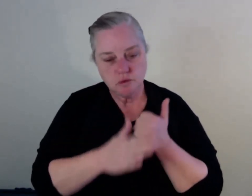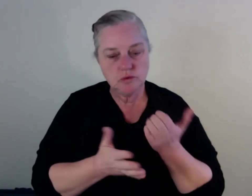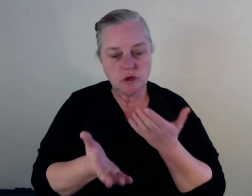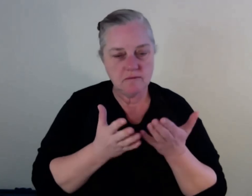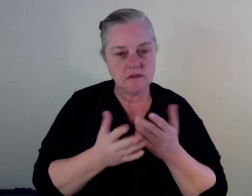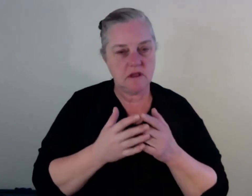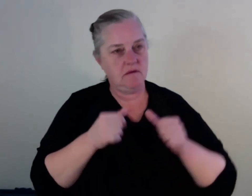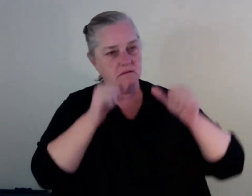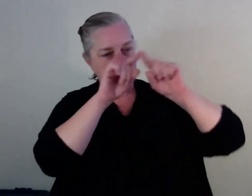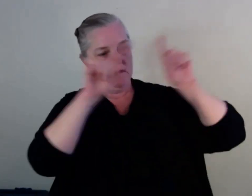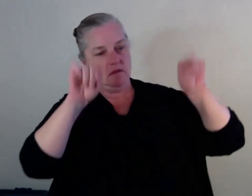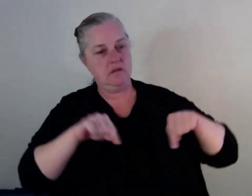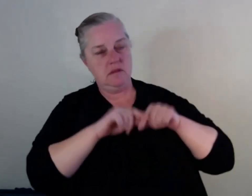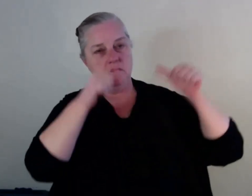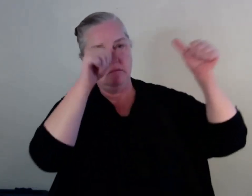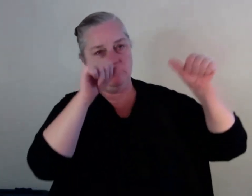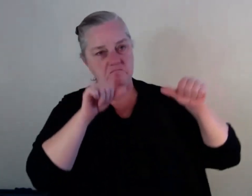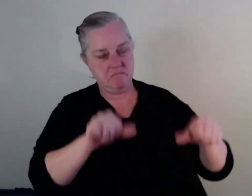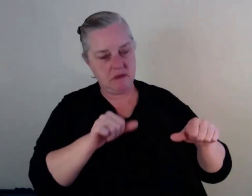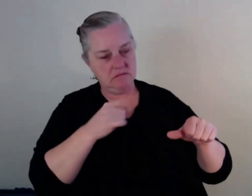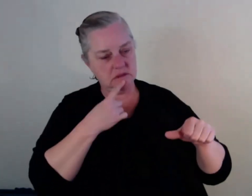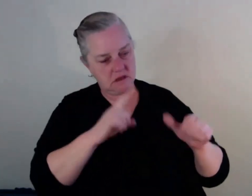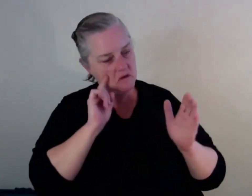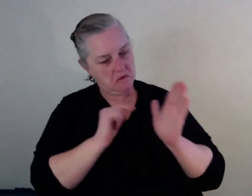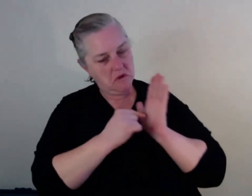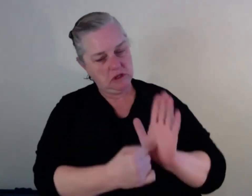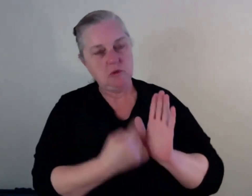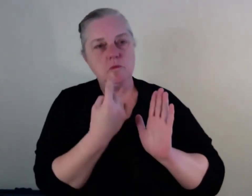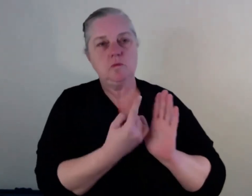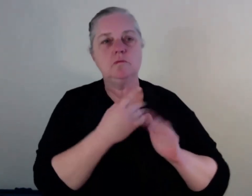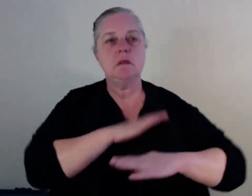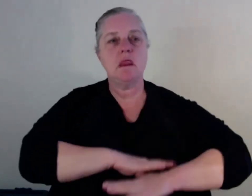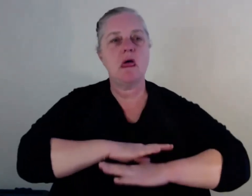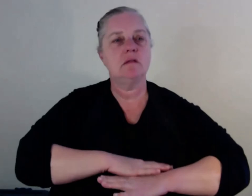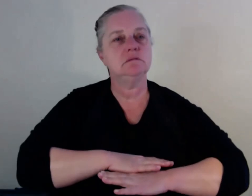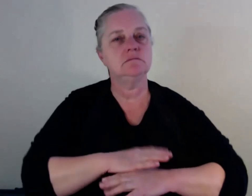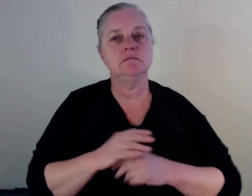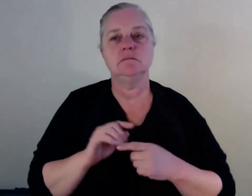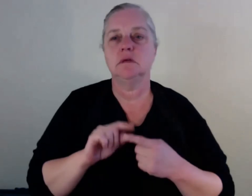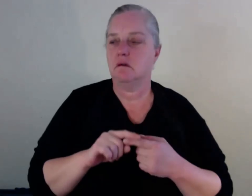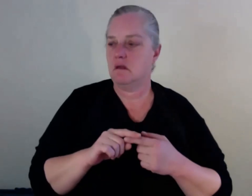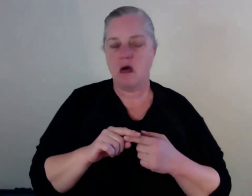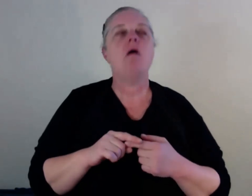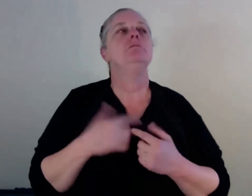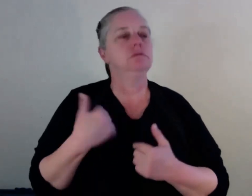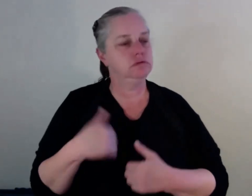sets a tone for me. It just does. I feel a sense of safety, having an Aboriginal worker. And not all